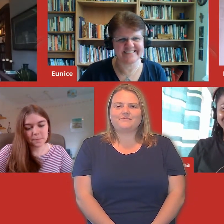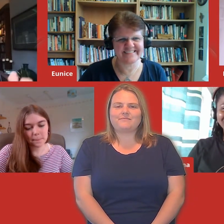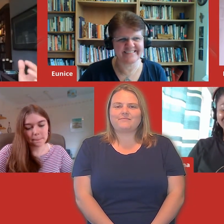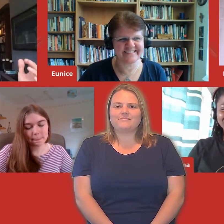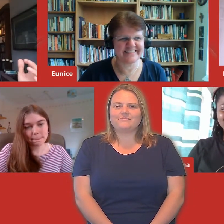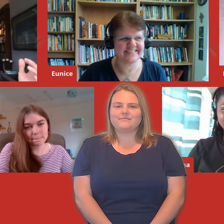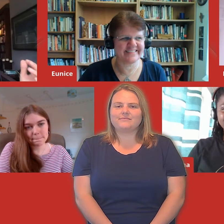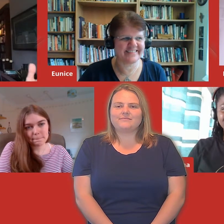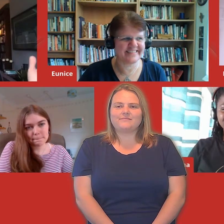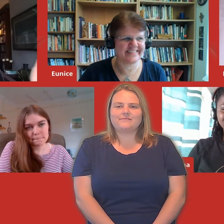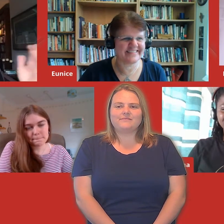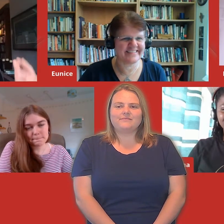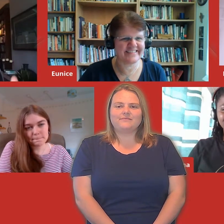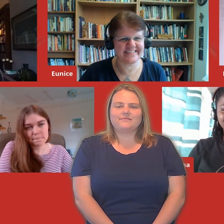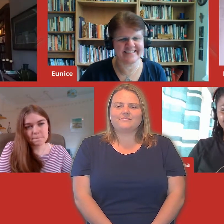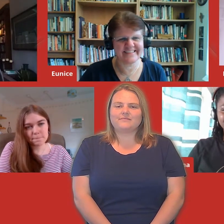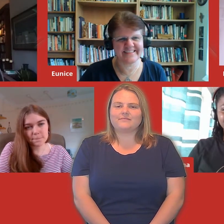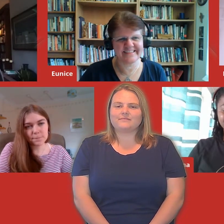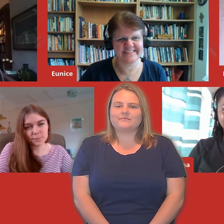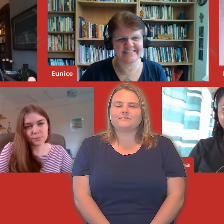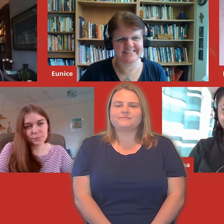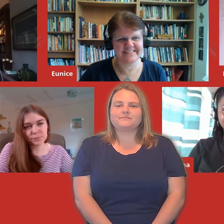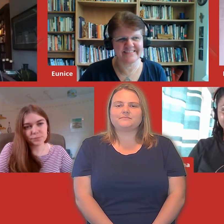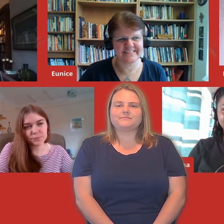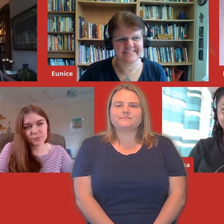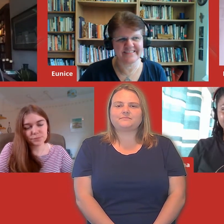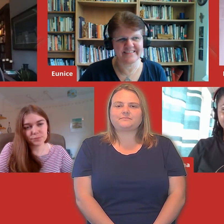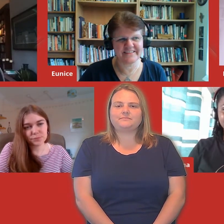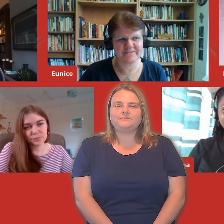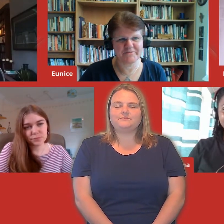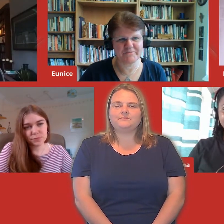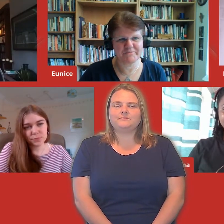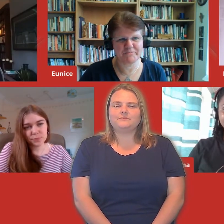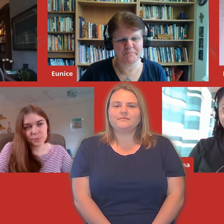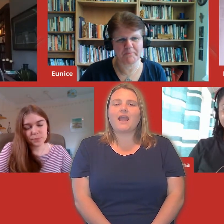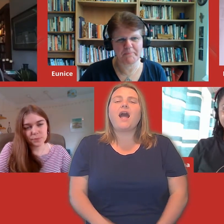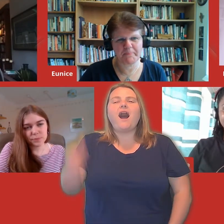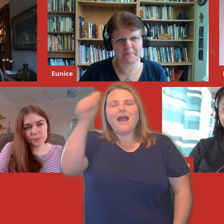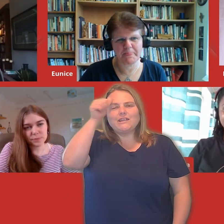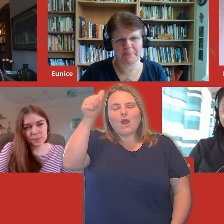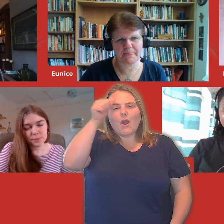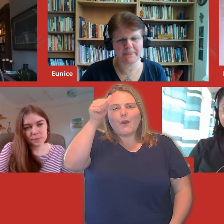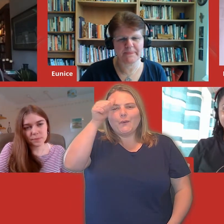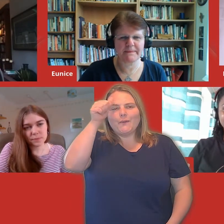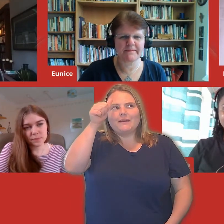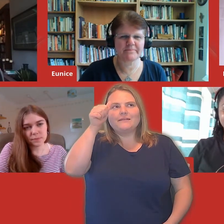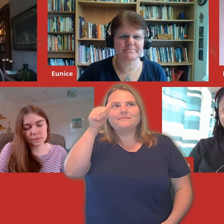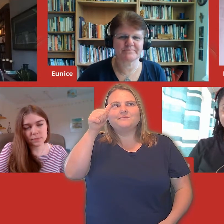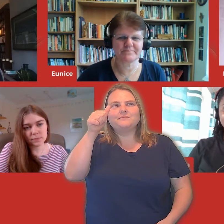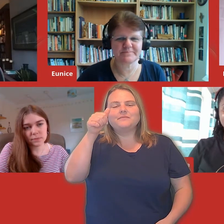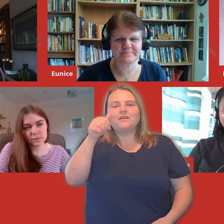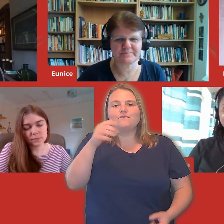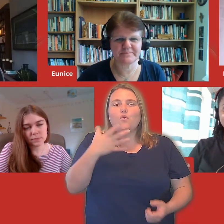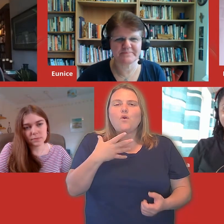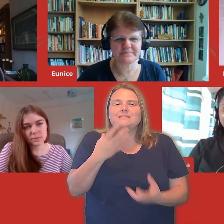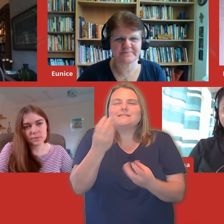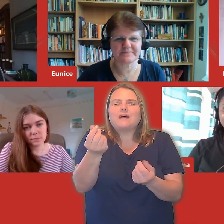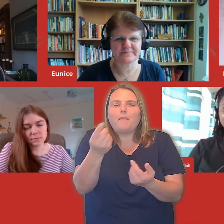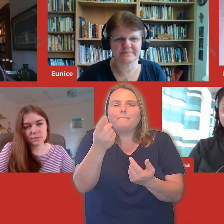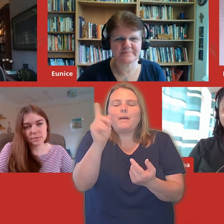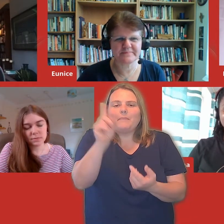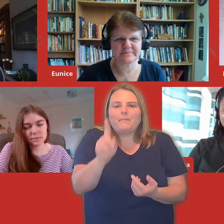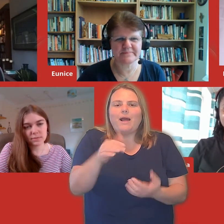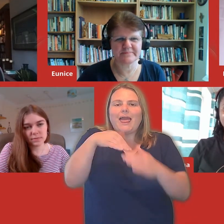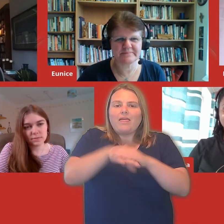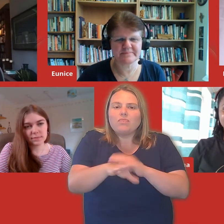around maybe people who are exploring spiritually, but are not part of the church for whom justice is something that is an aspiration,